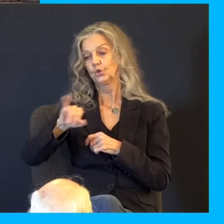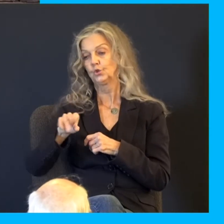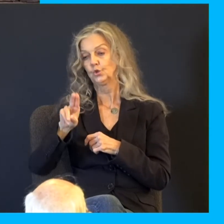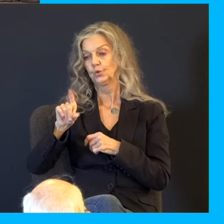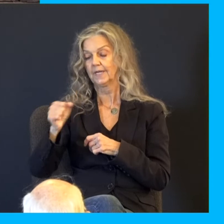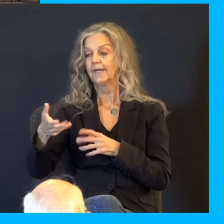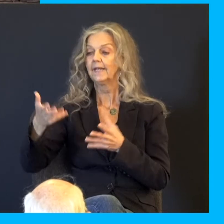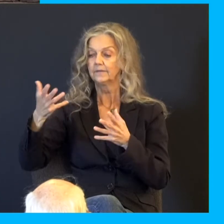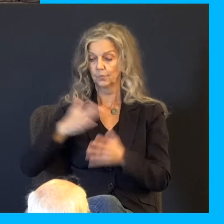Just wanted to point that out.